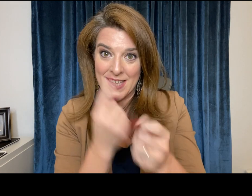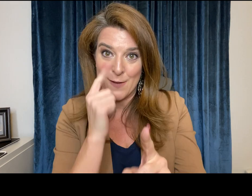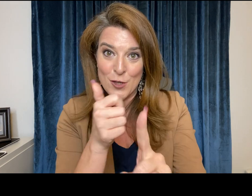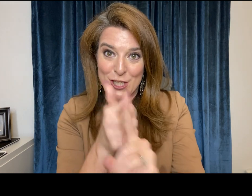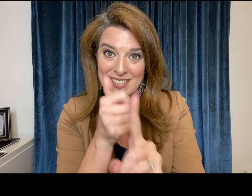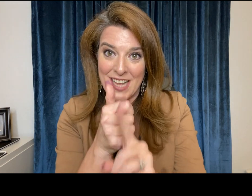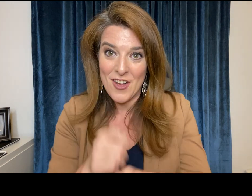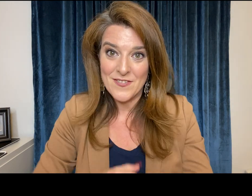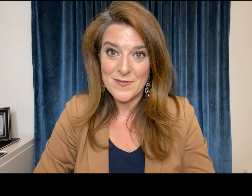self-advocate